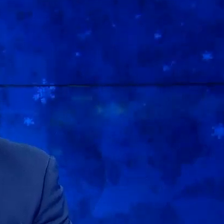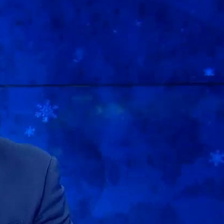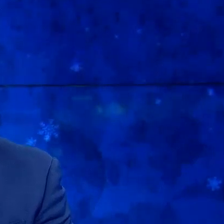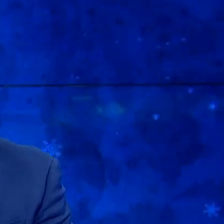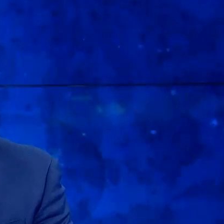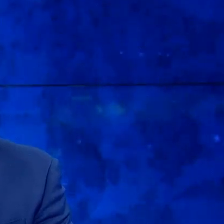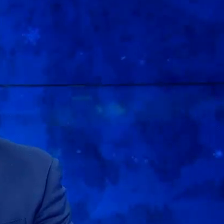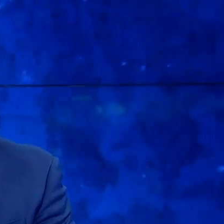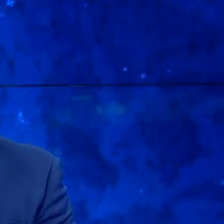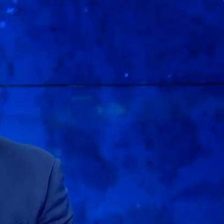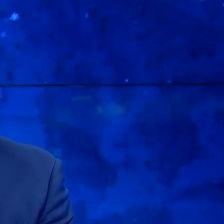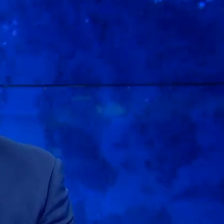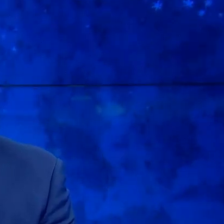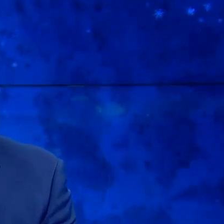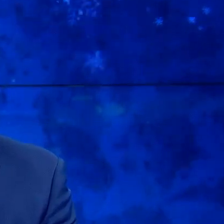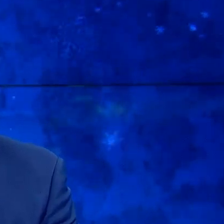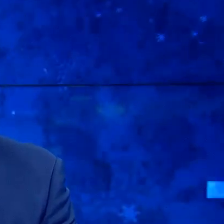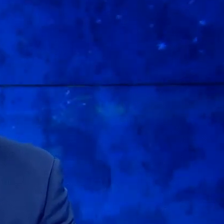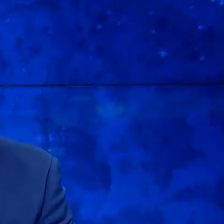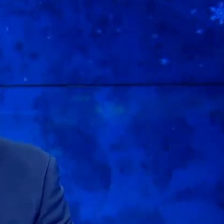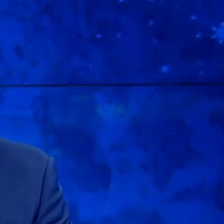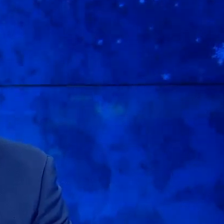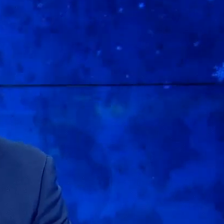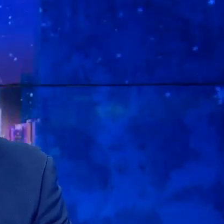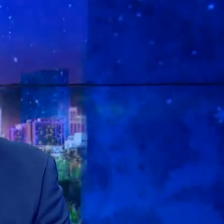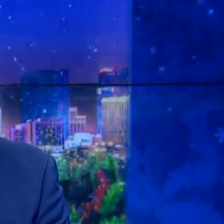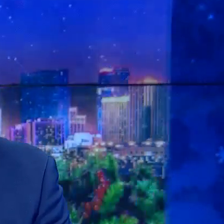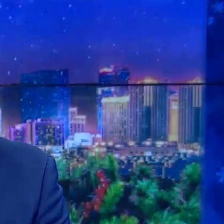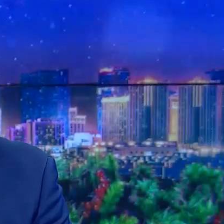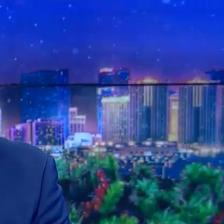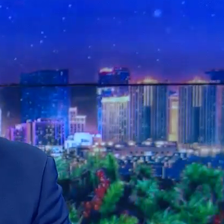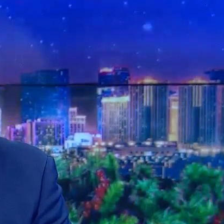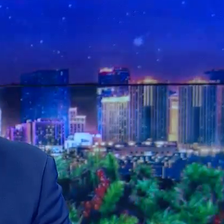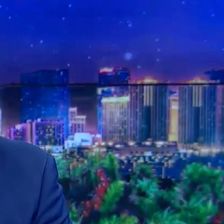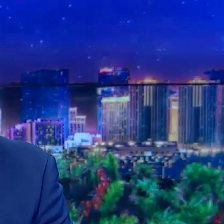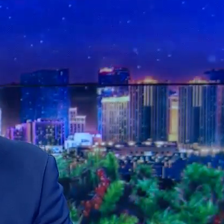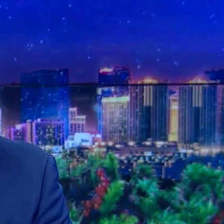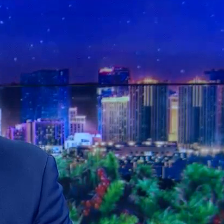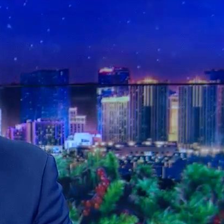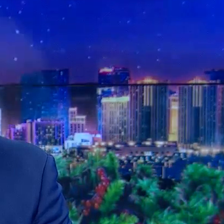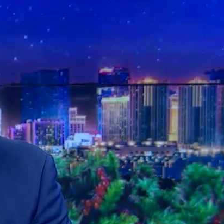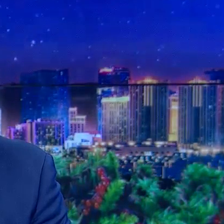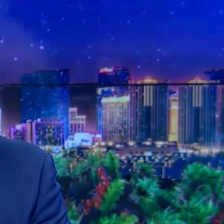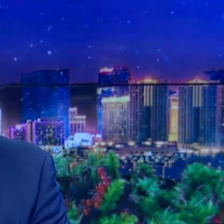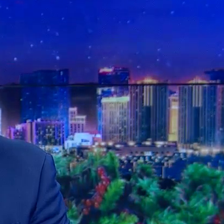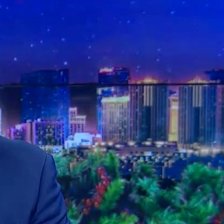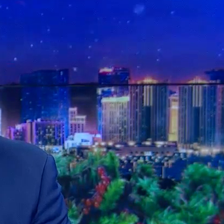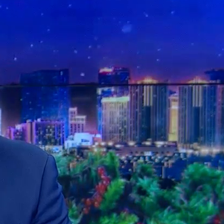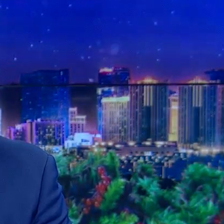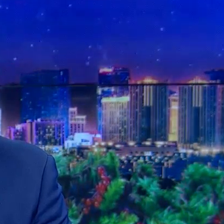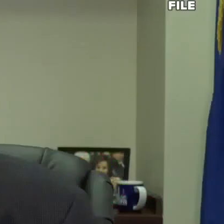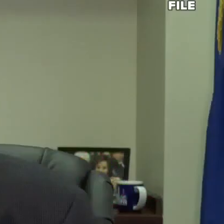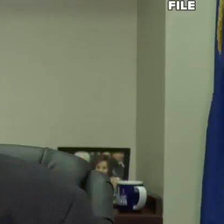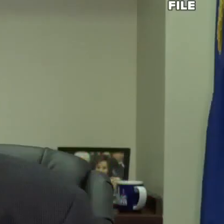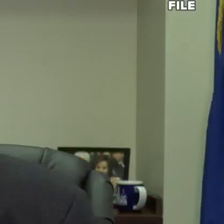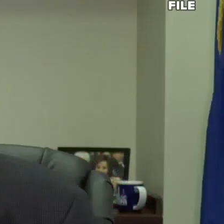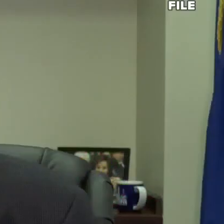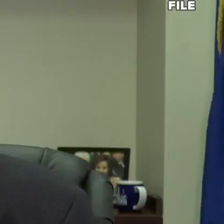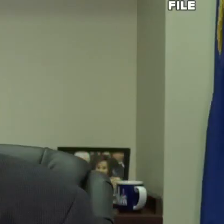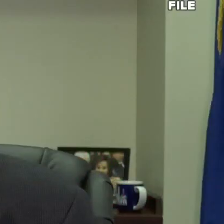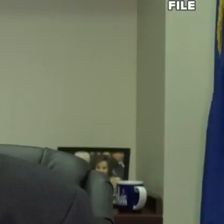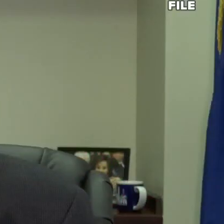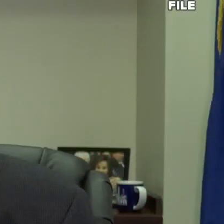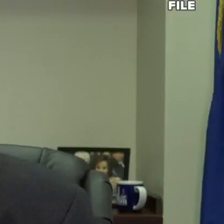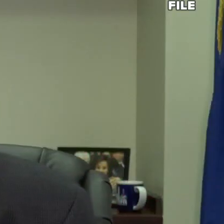We start tonight with an urgent message from Governor Steve Sisolak. He is calling on Nevadans to stay home this New Year's Eve. The